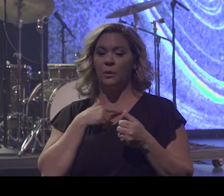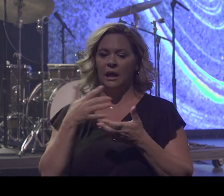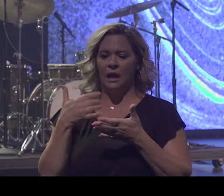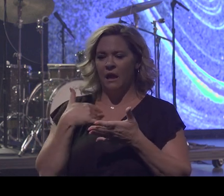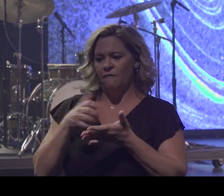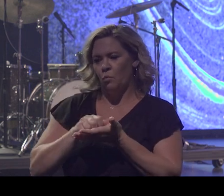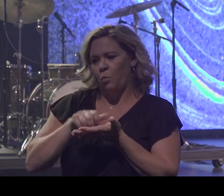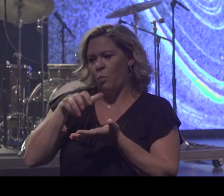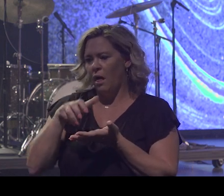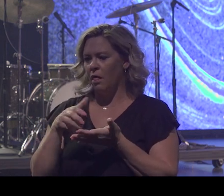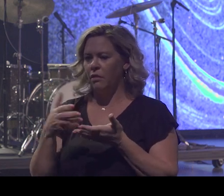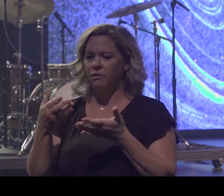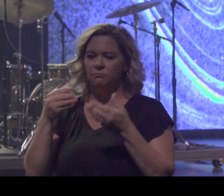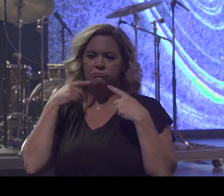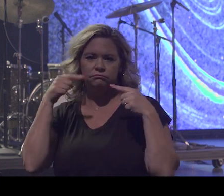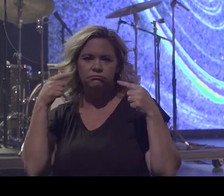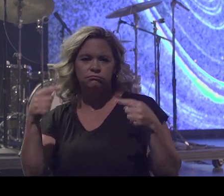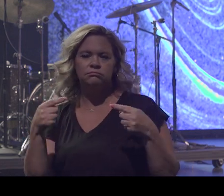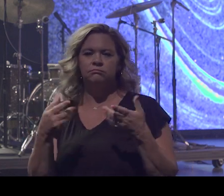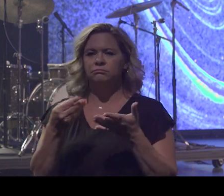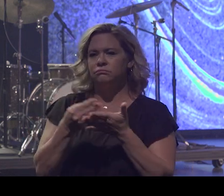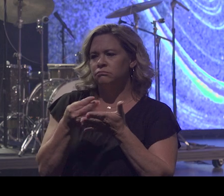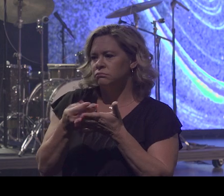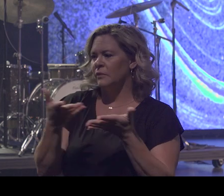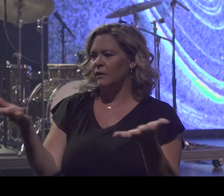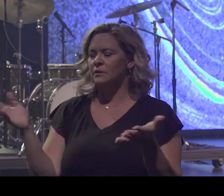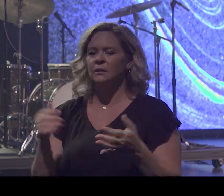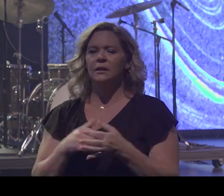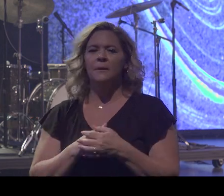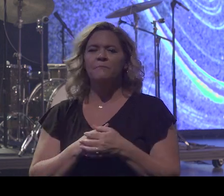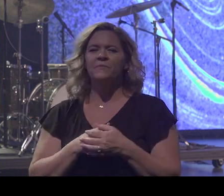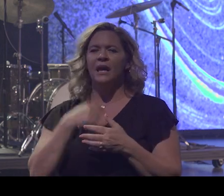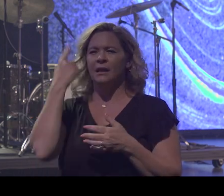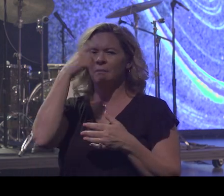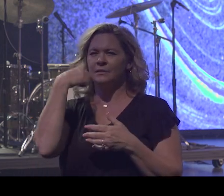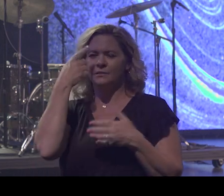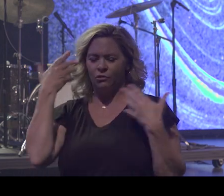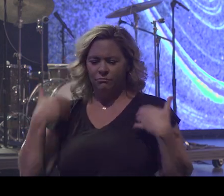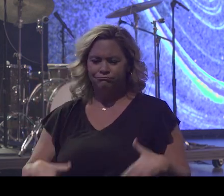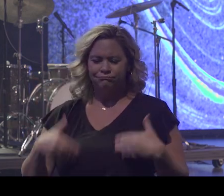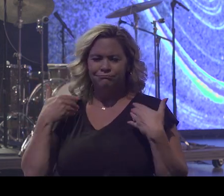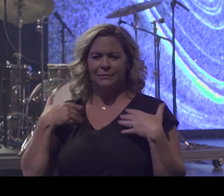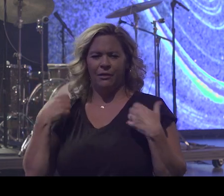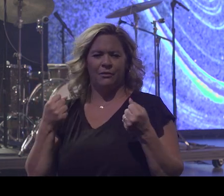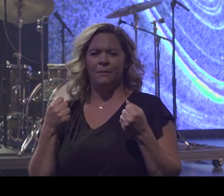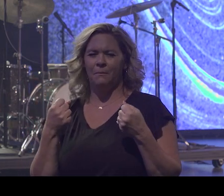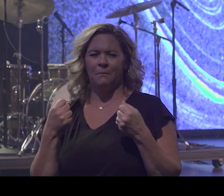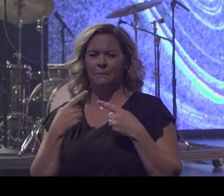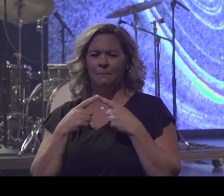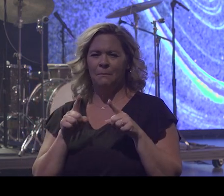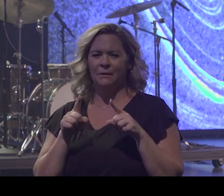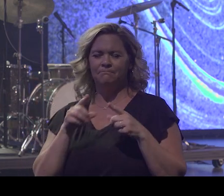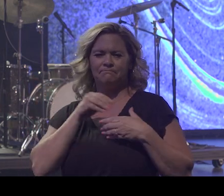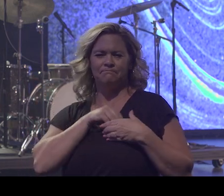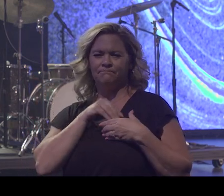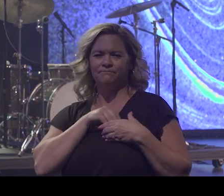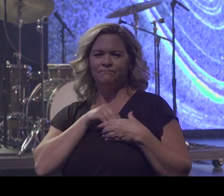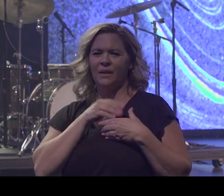fame, fortune, and money, and stuff like that. And we covered it up and make us look like we're well. But I always say that my pain led me to my